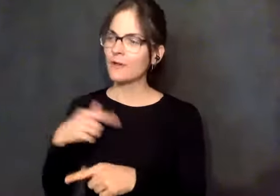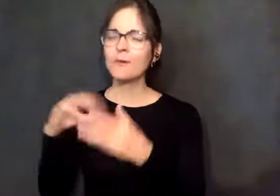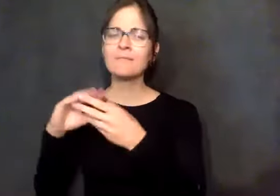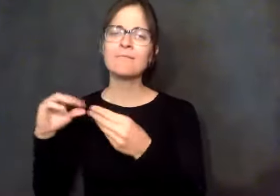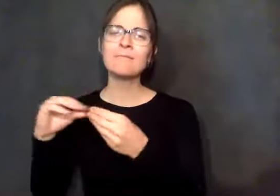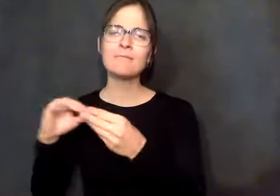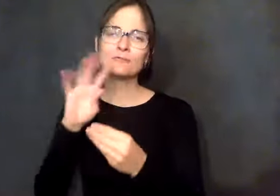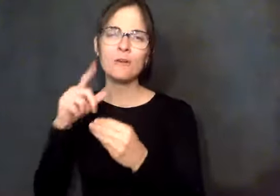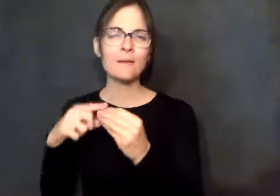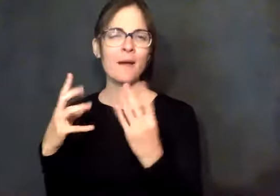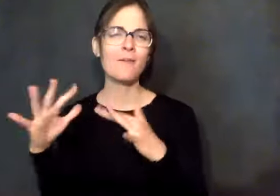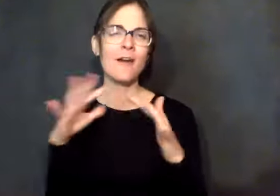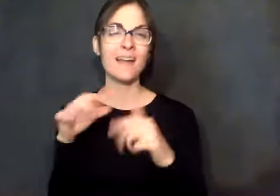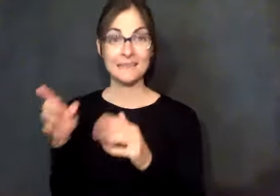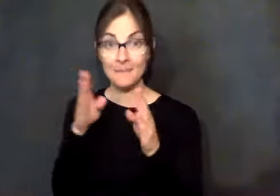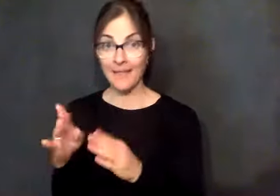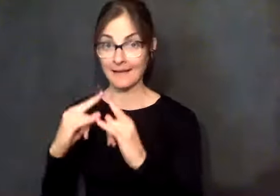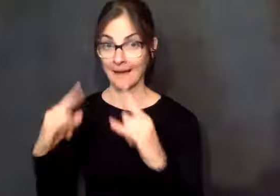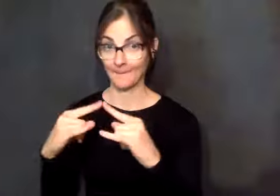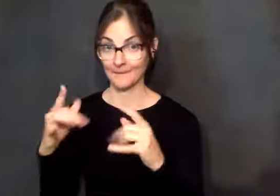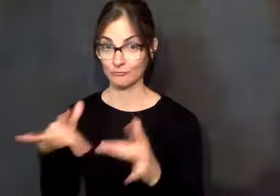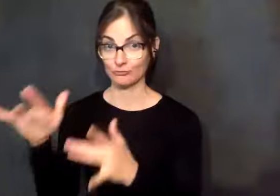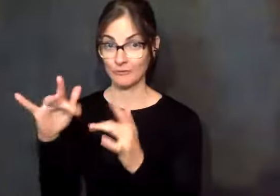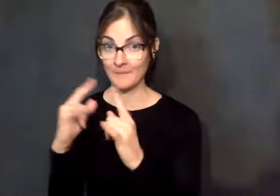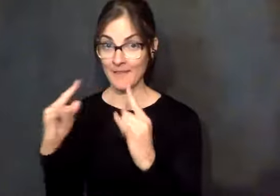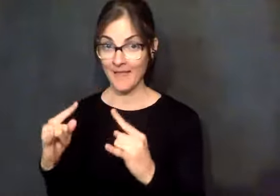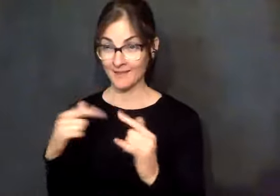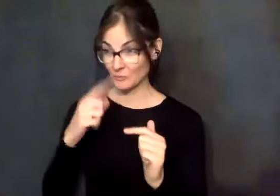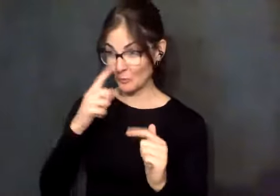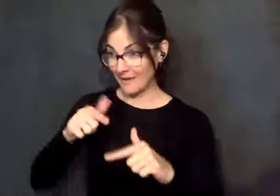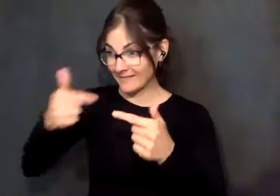everybody else. Why don't you tell them about the camping trip, Rick? Sure, Mayor Pearl. Thanks.